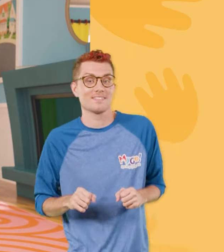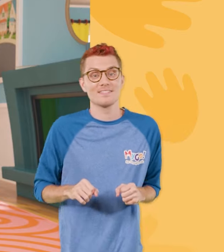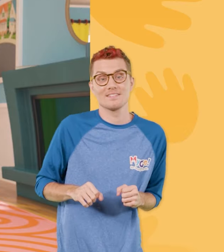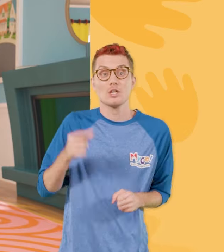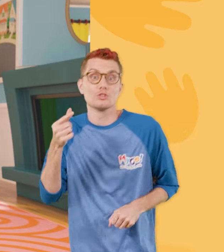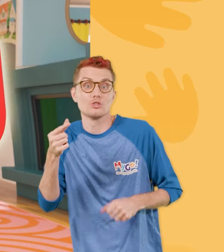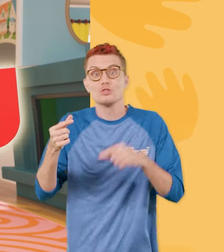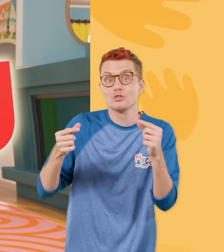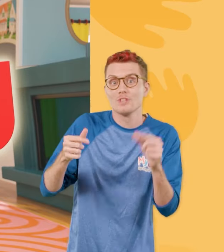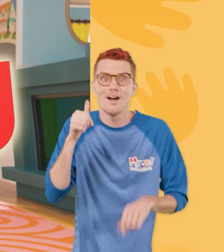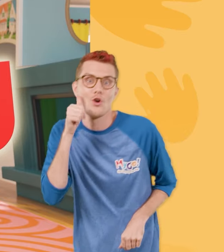G, G, Girl